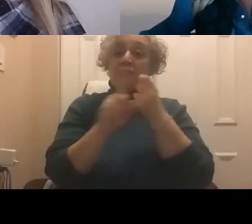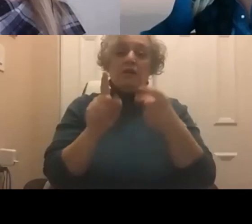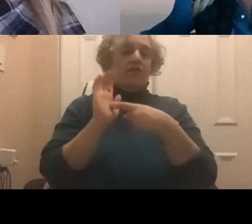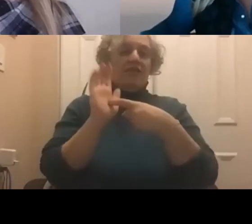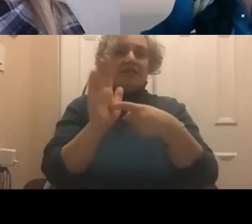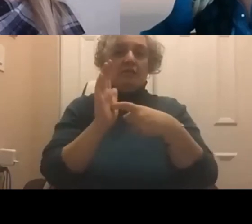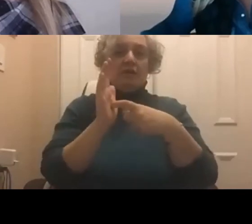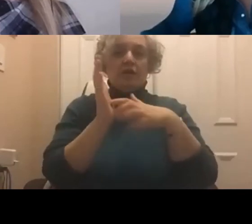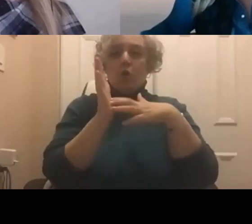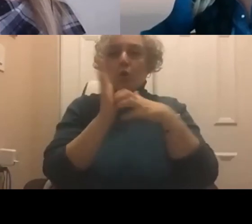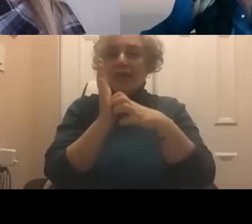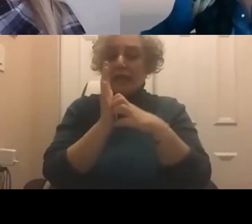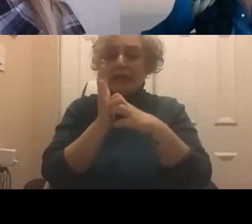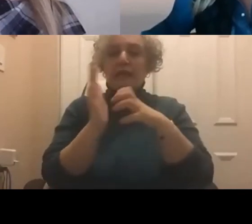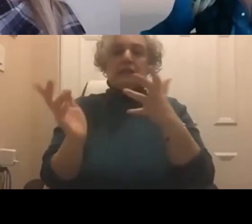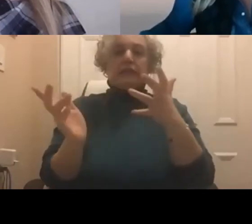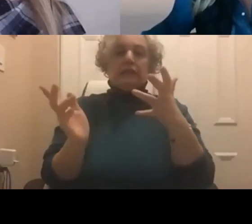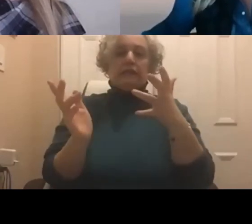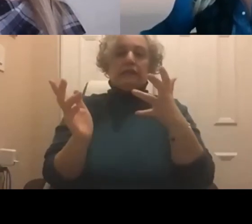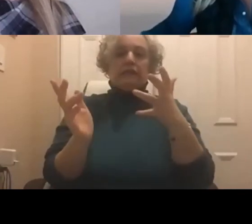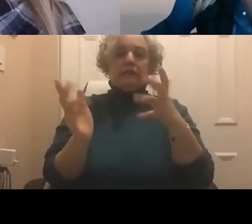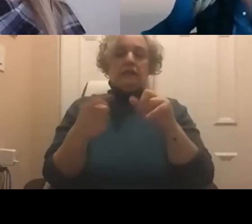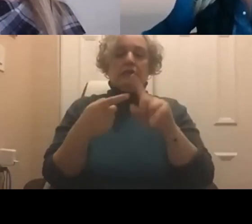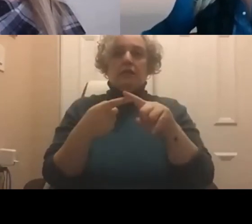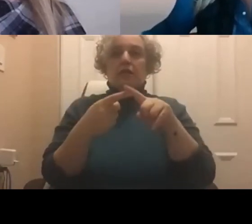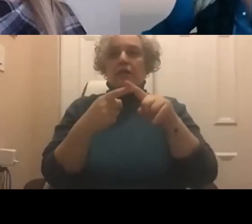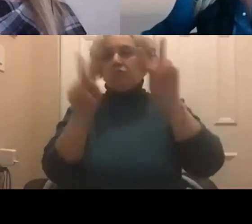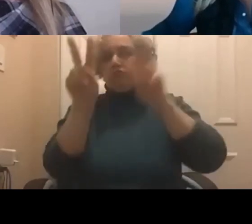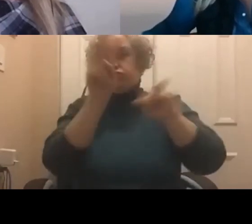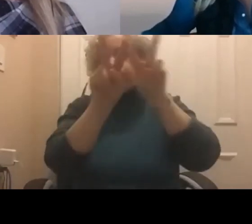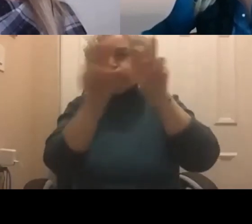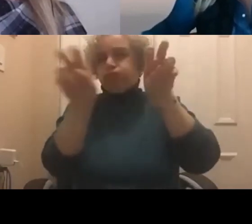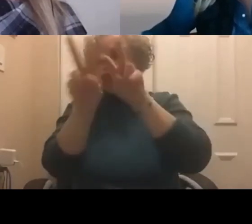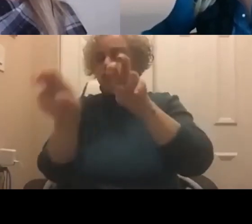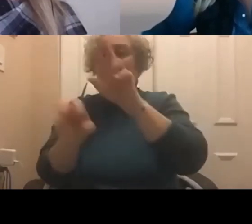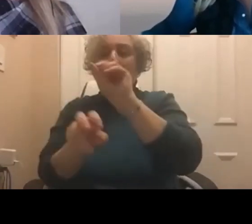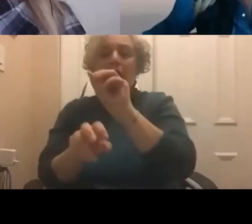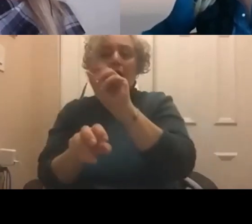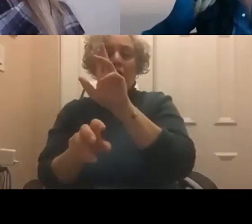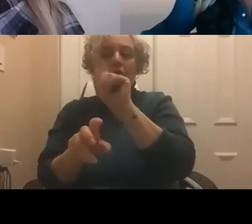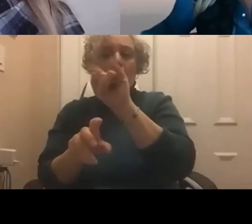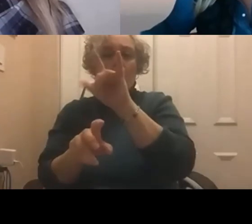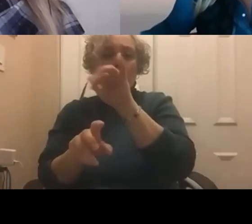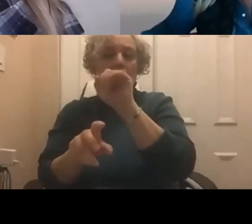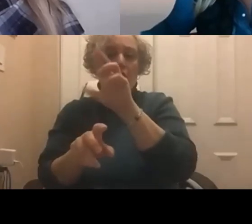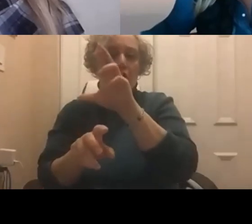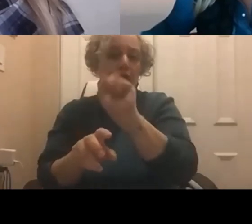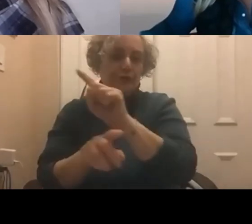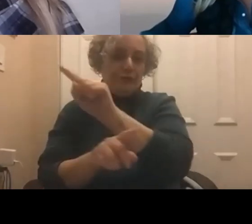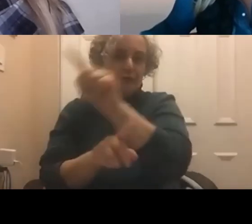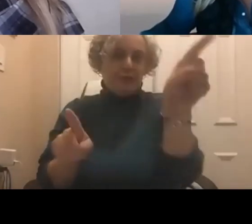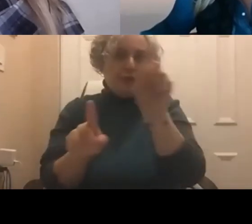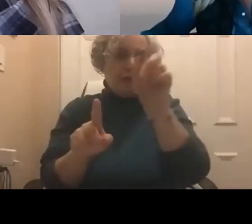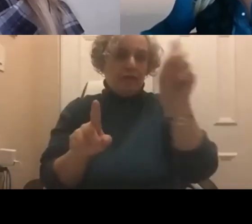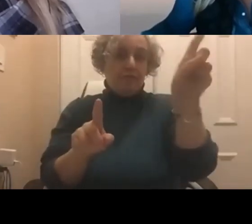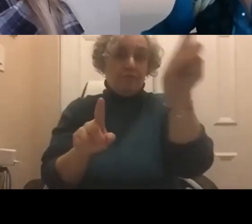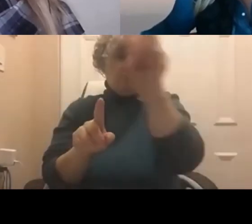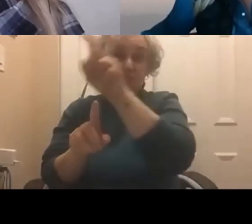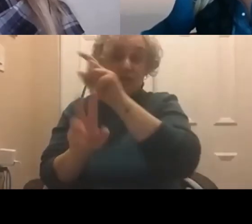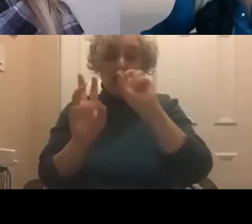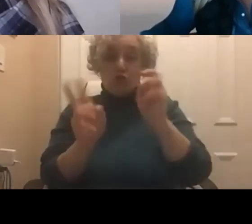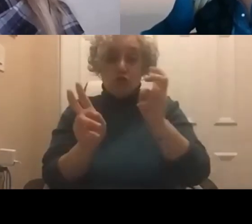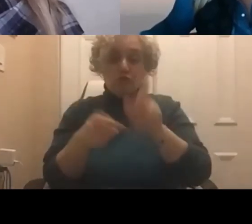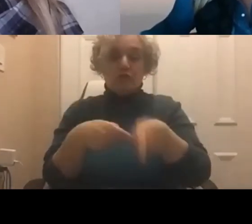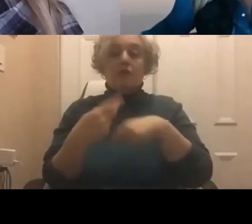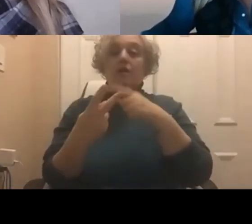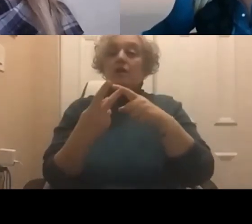interpreting outliers, all of those things are things that are weaknesses at the moment in terms of